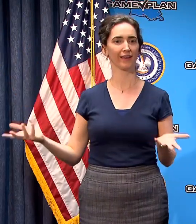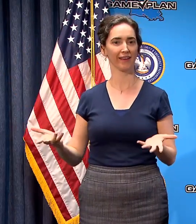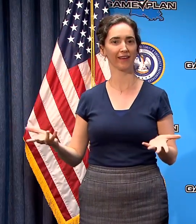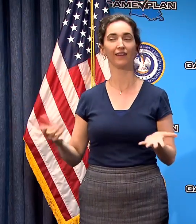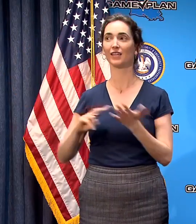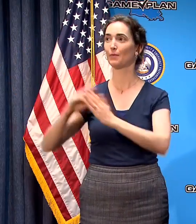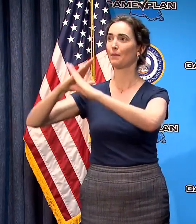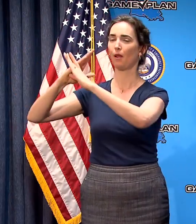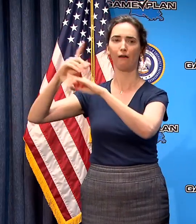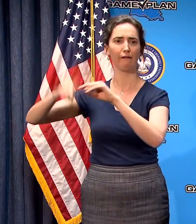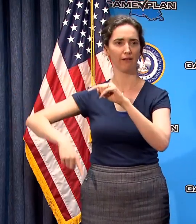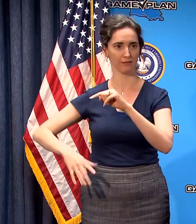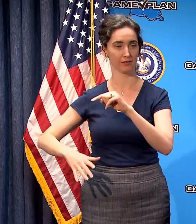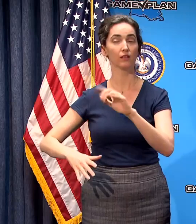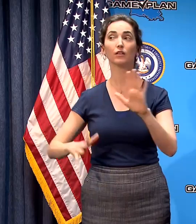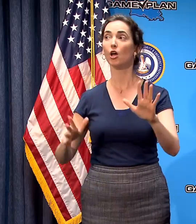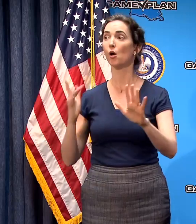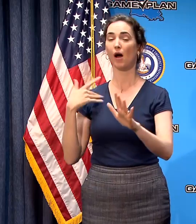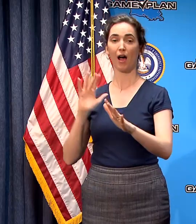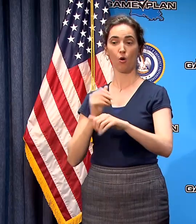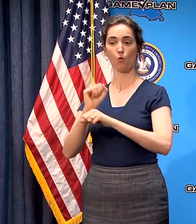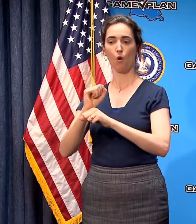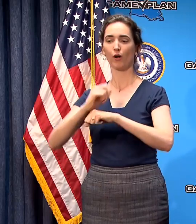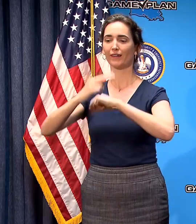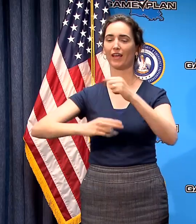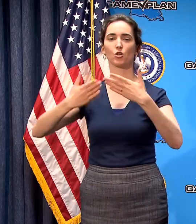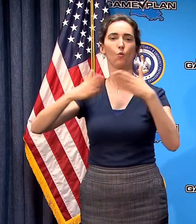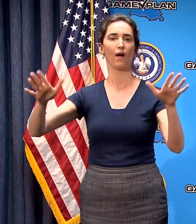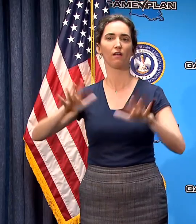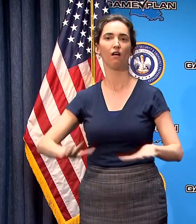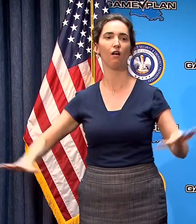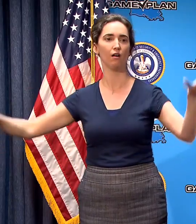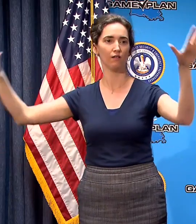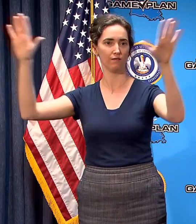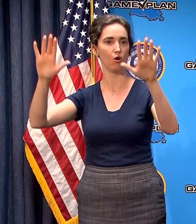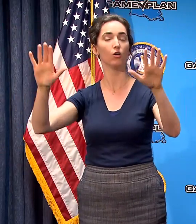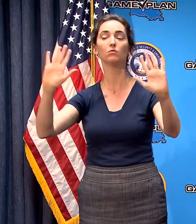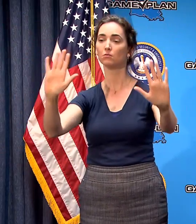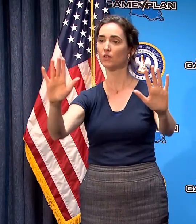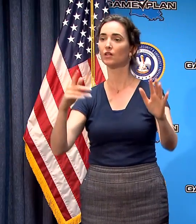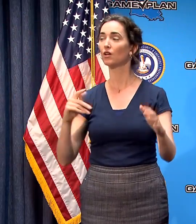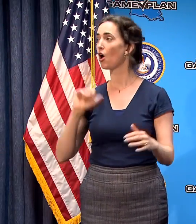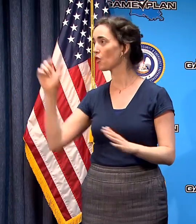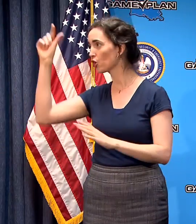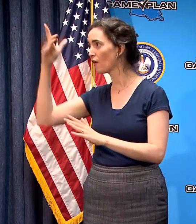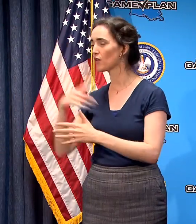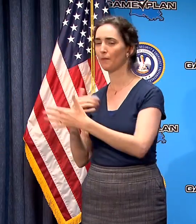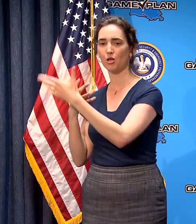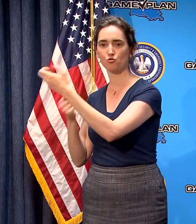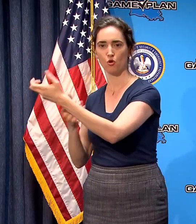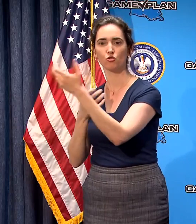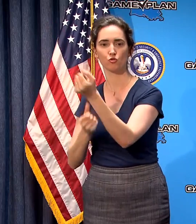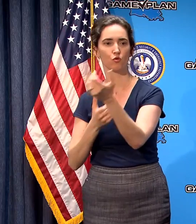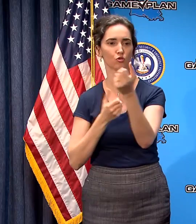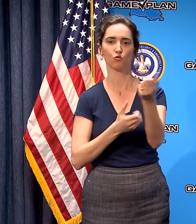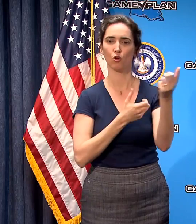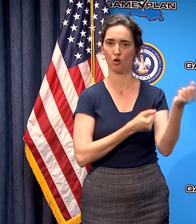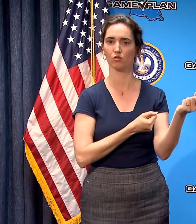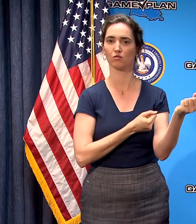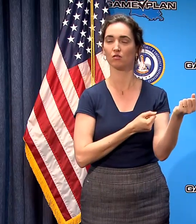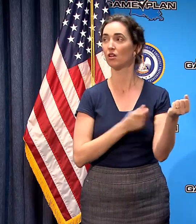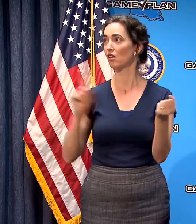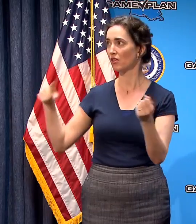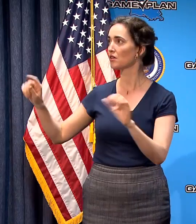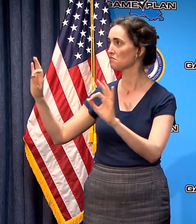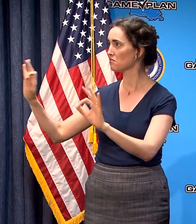effort but I have a lot of confidence in my fellow governors and in the work that they are doing and